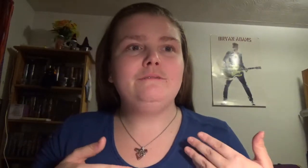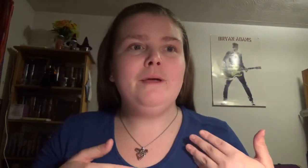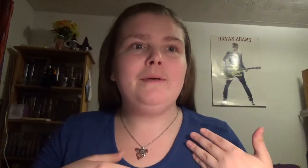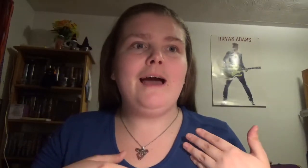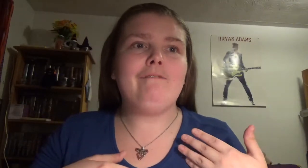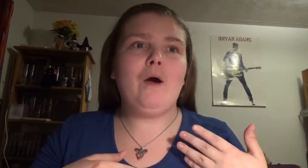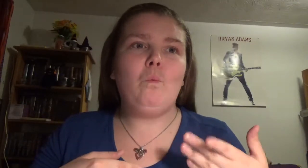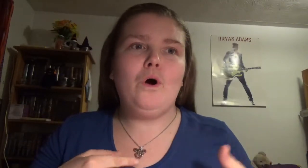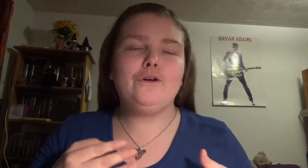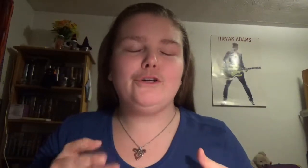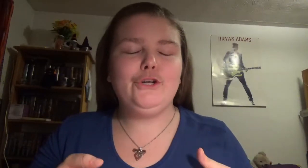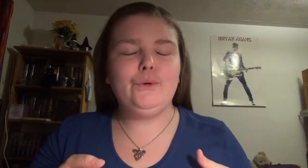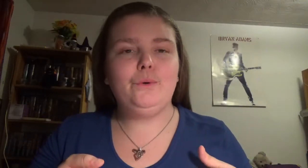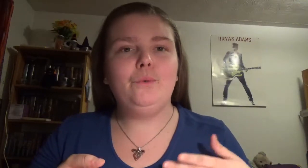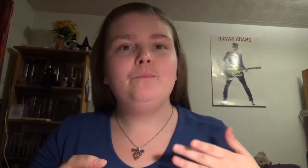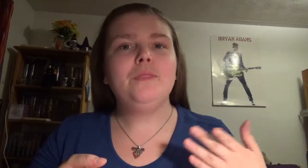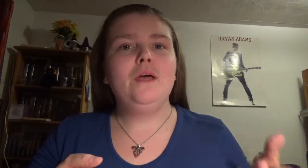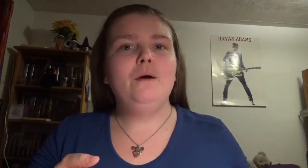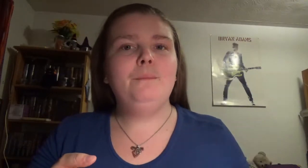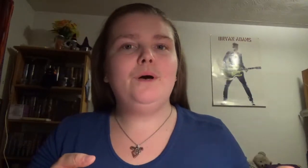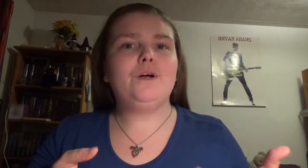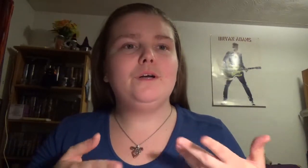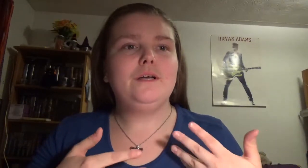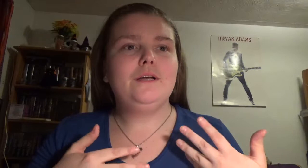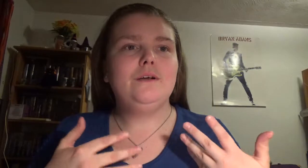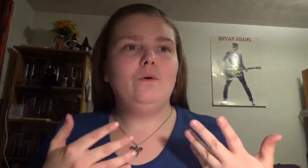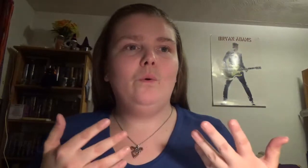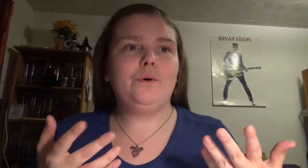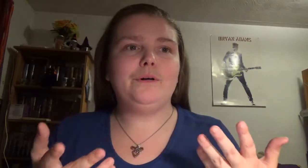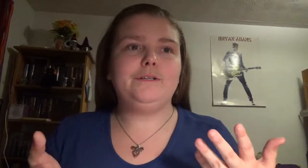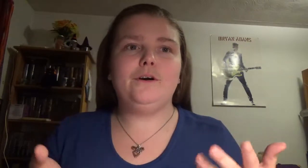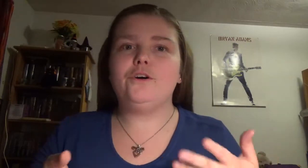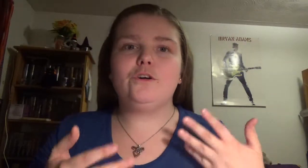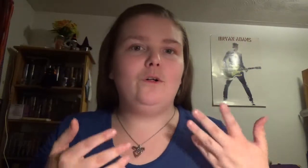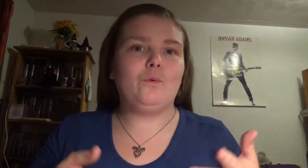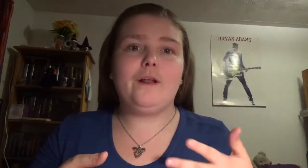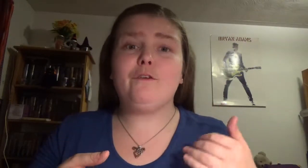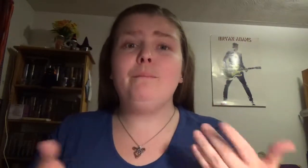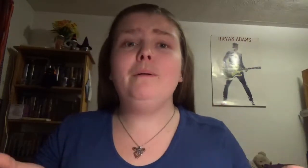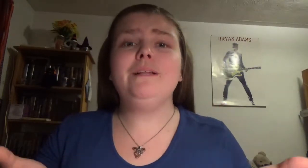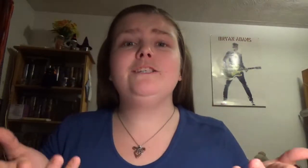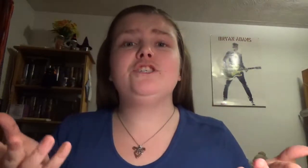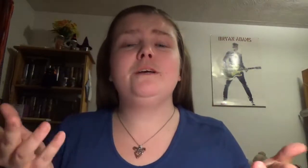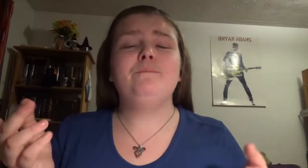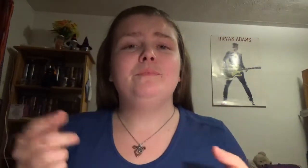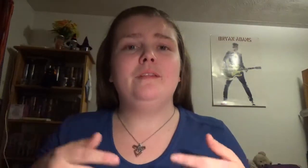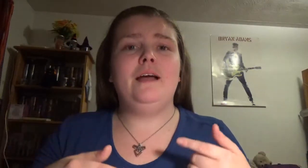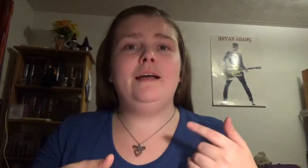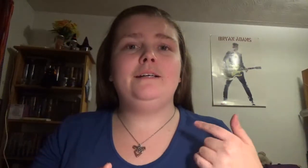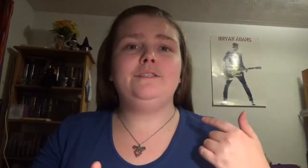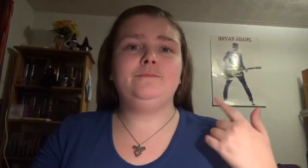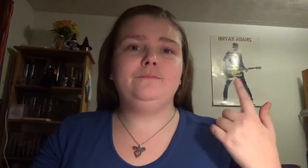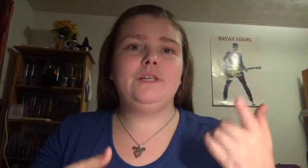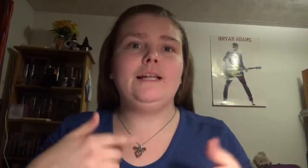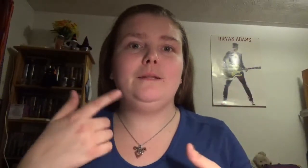maybe have that one or two book or article or whatever published, and getting the